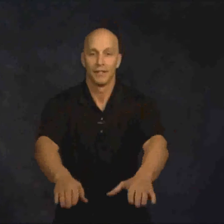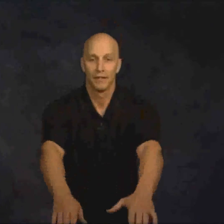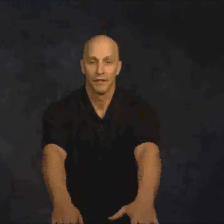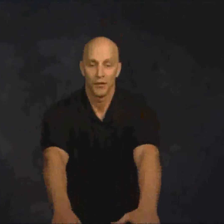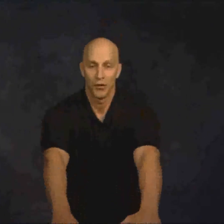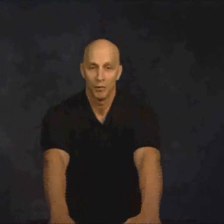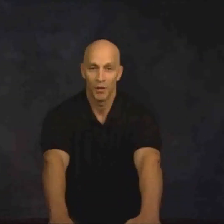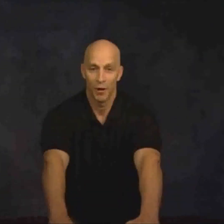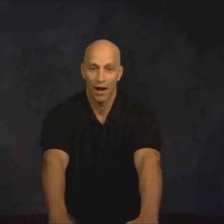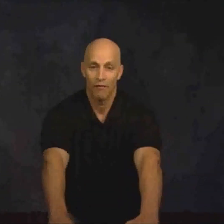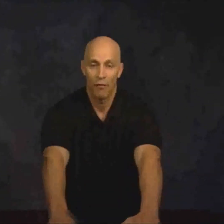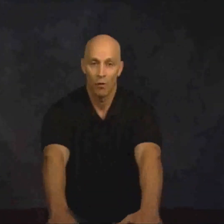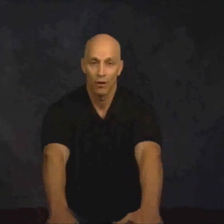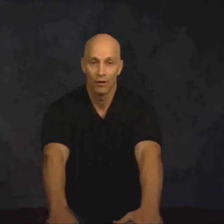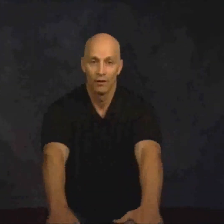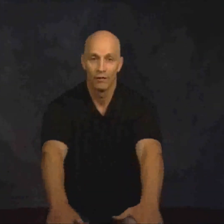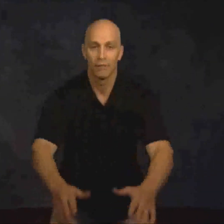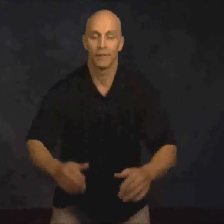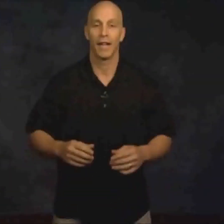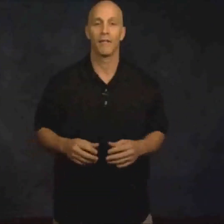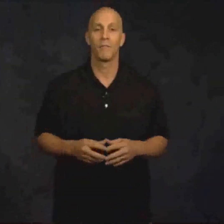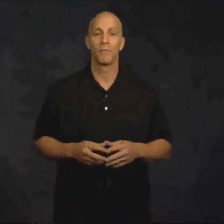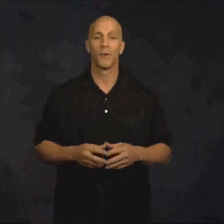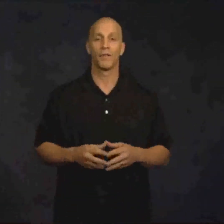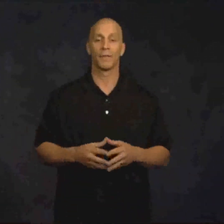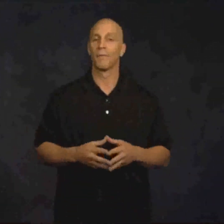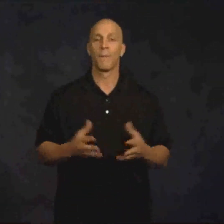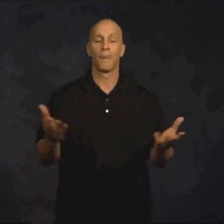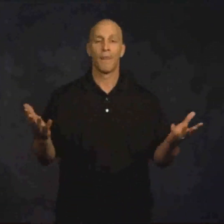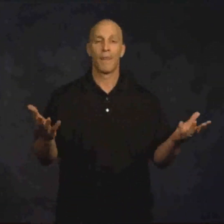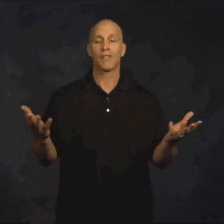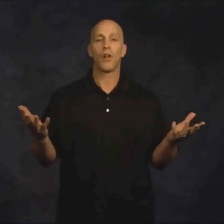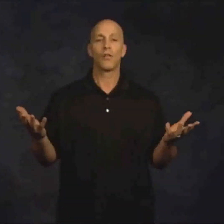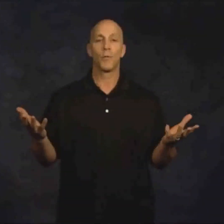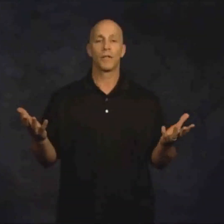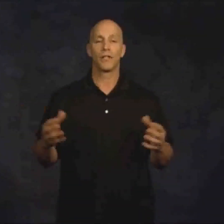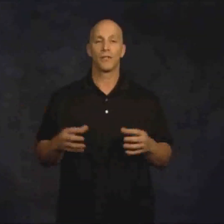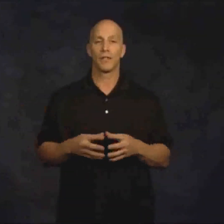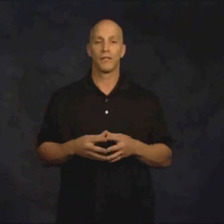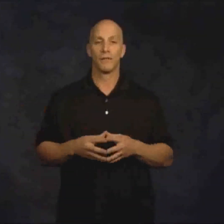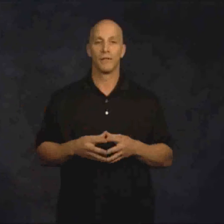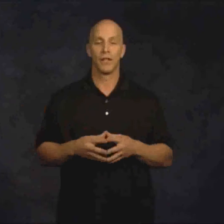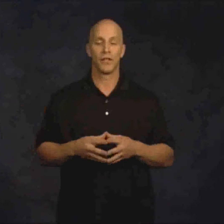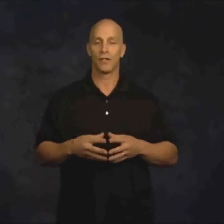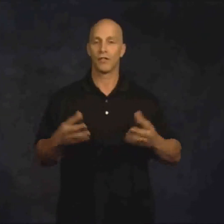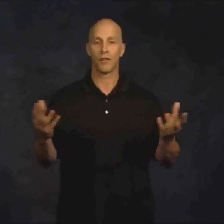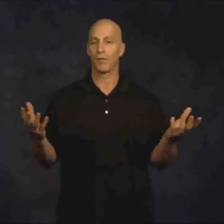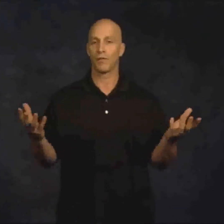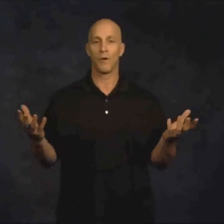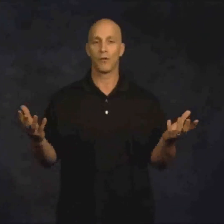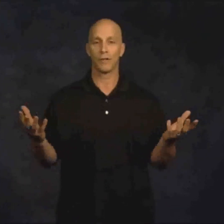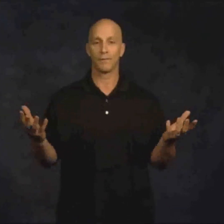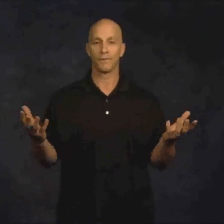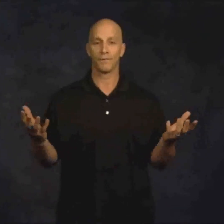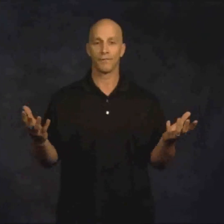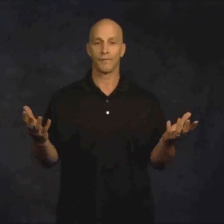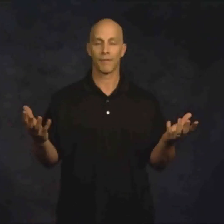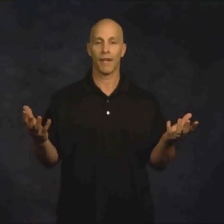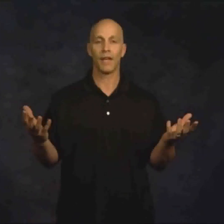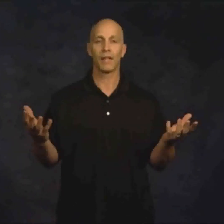So you should be going out forward. Okay? Perfect. That's all the nomenclature is. It's just a description of motion. Okay? You